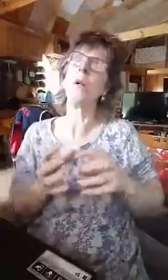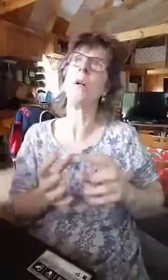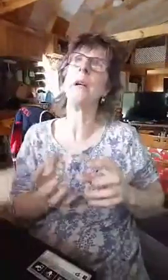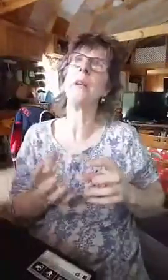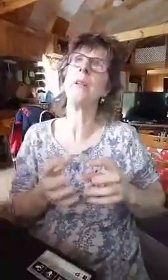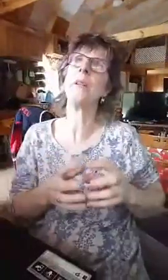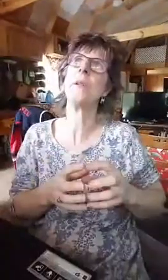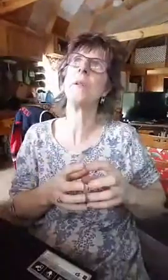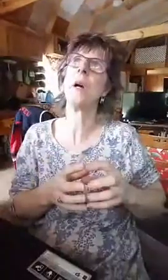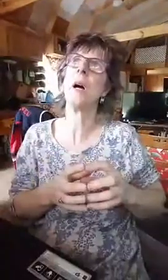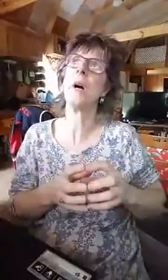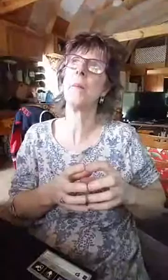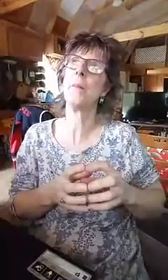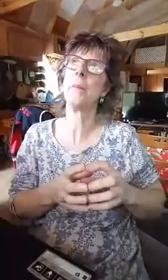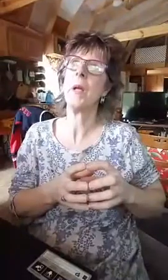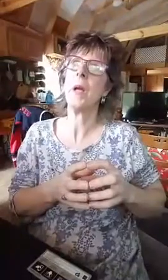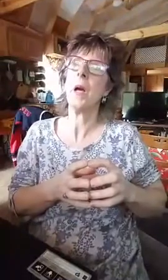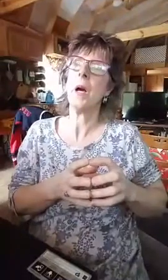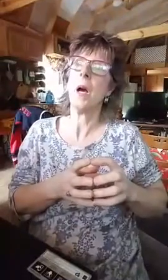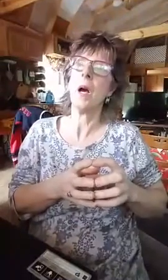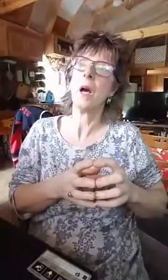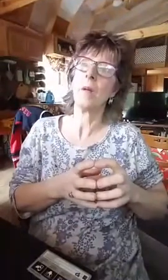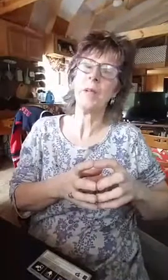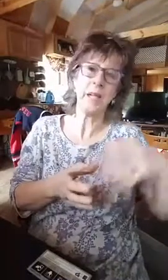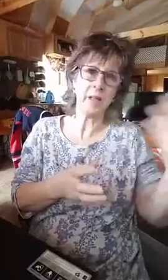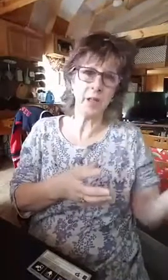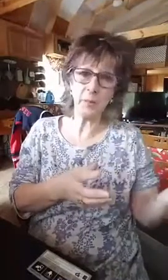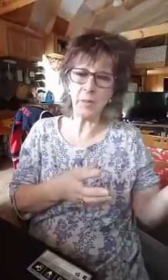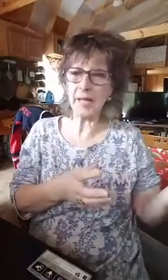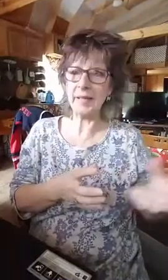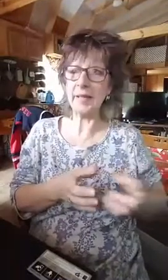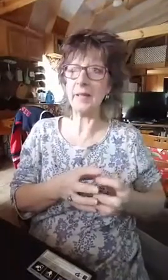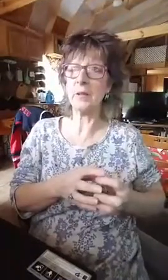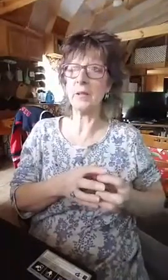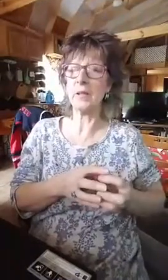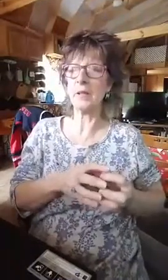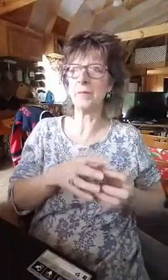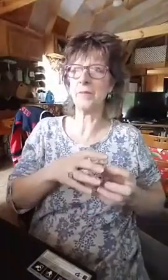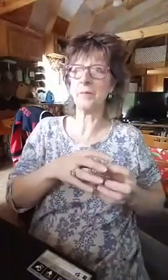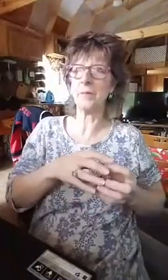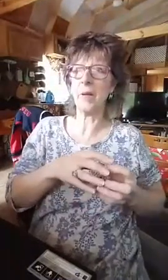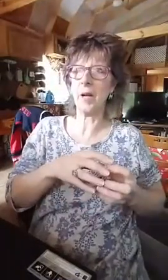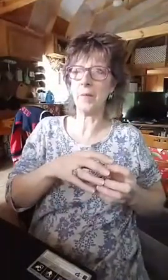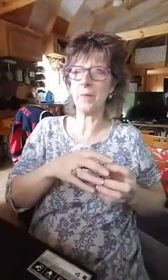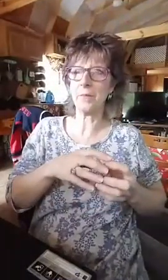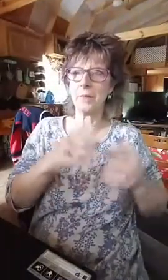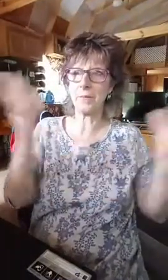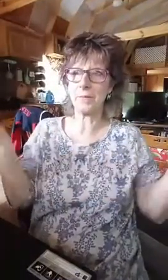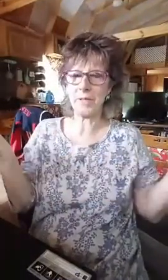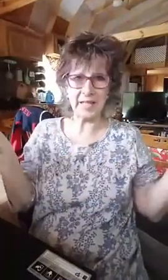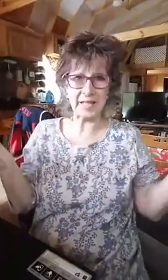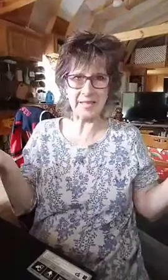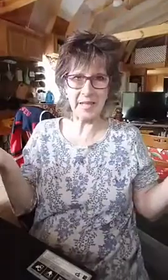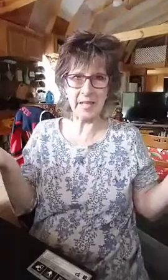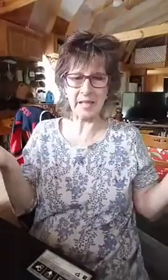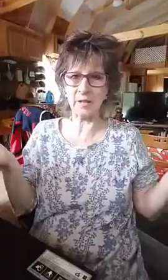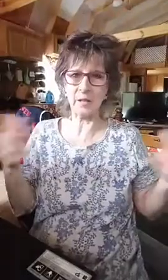into, um, getting a girl pregnant or, um, getting sick or